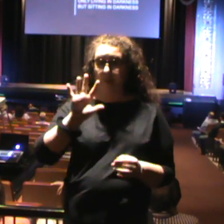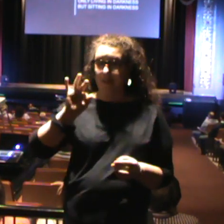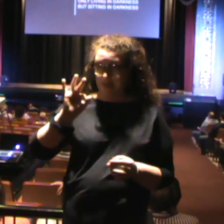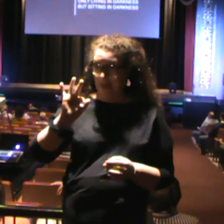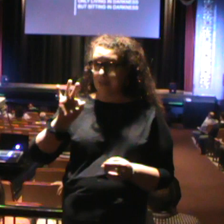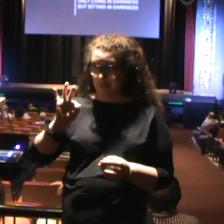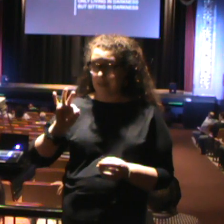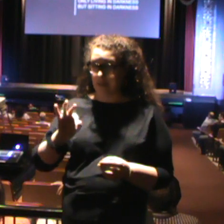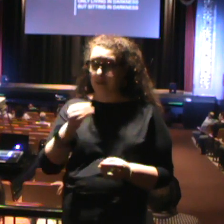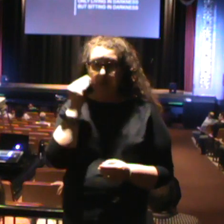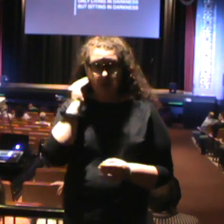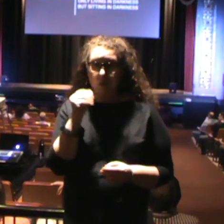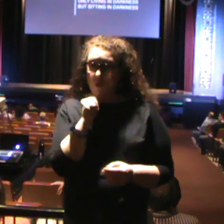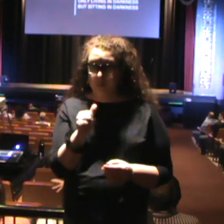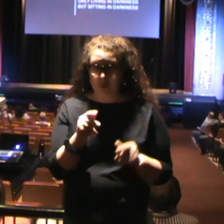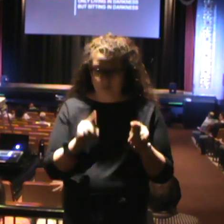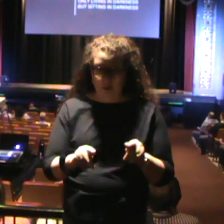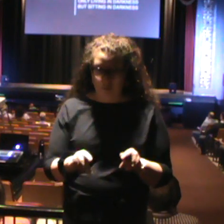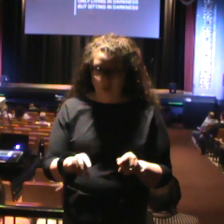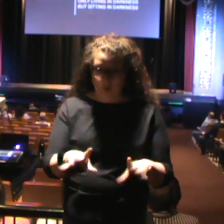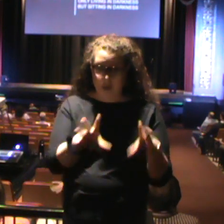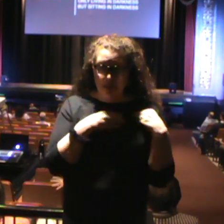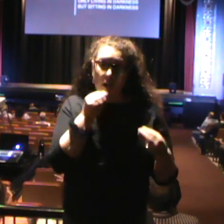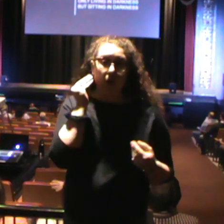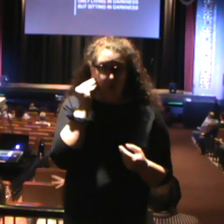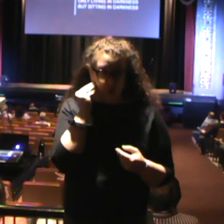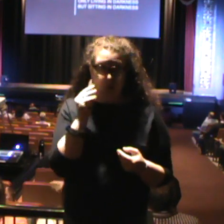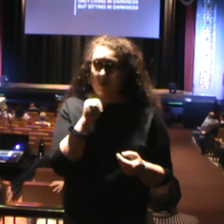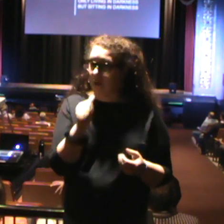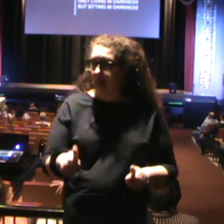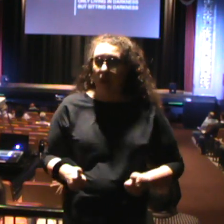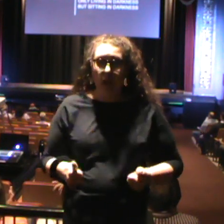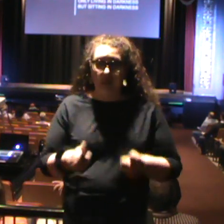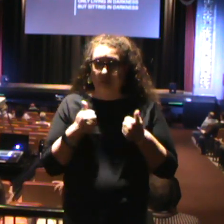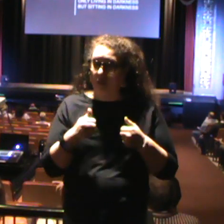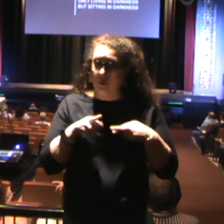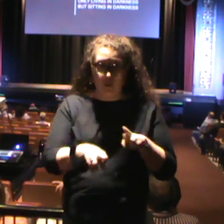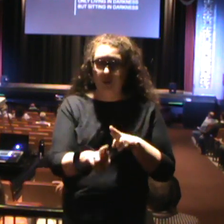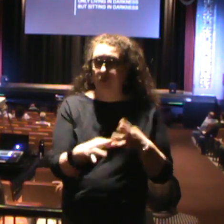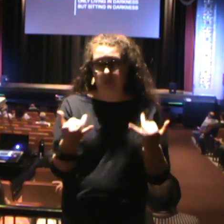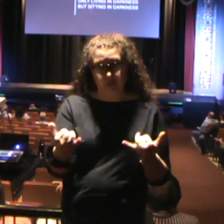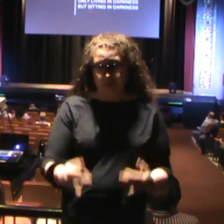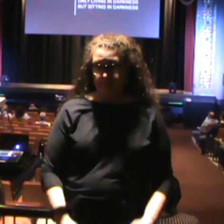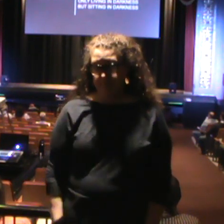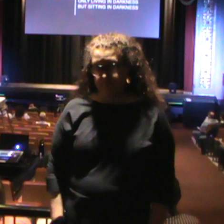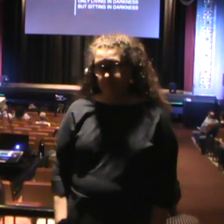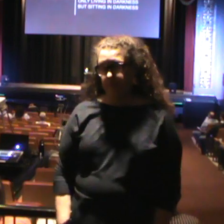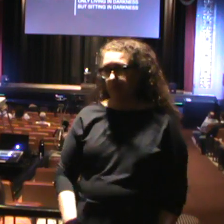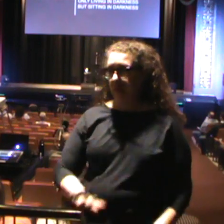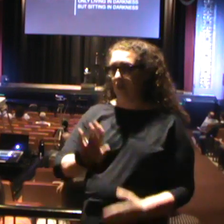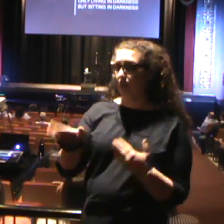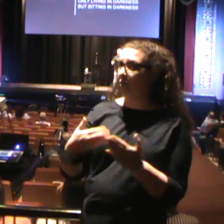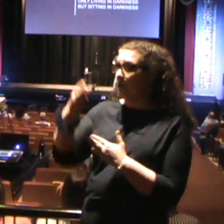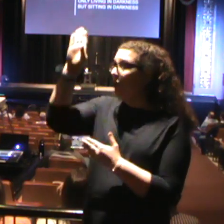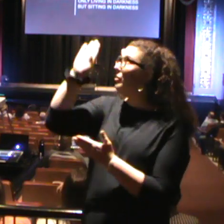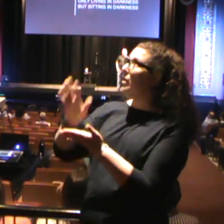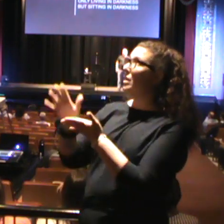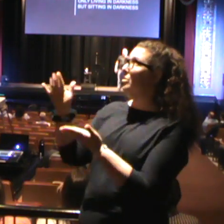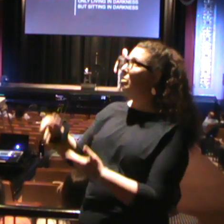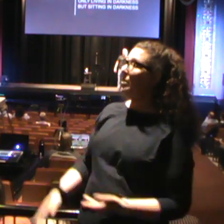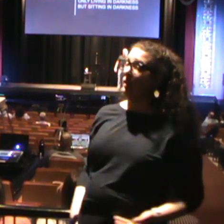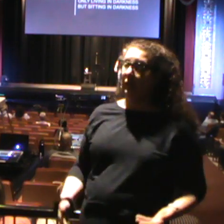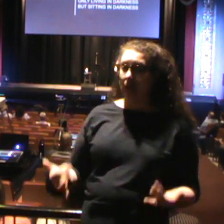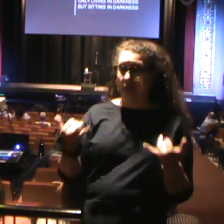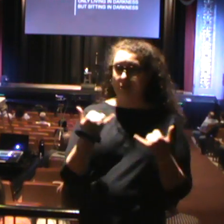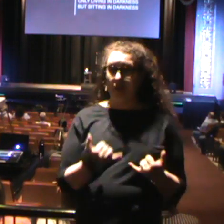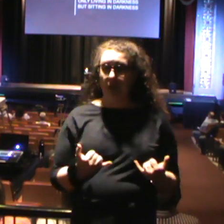and are now off the streets. And there you go. Thank you. It's all God's glory. So now you've walked through Hopewell,